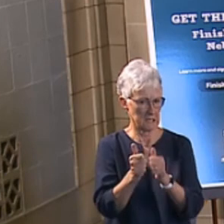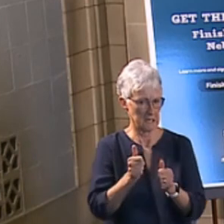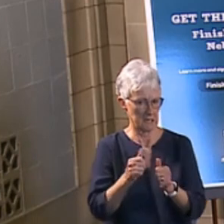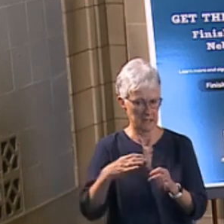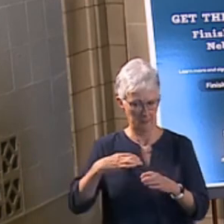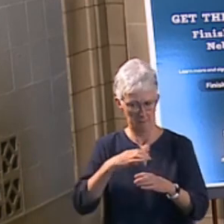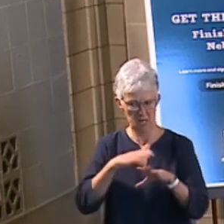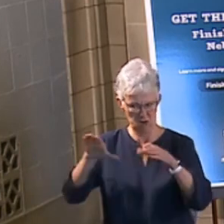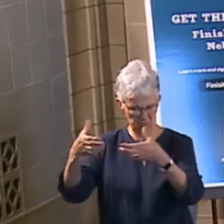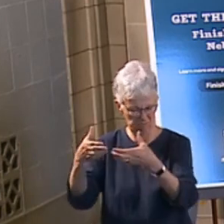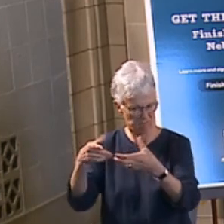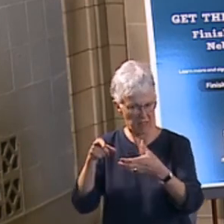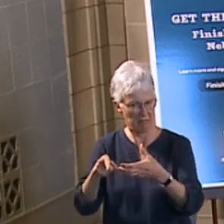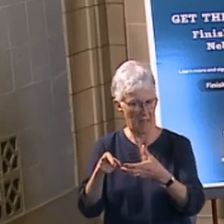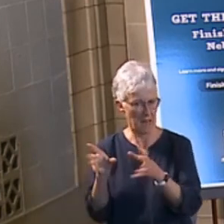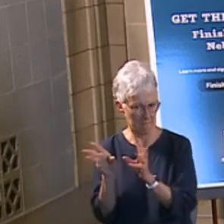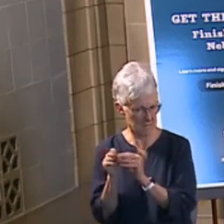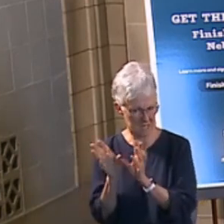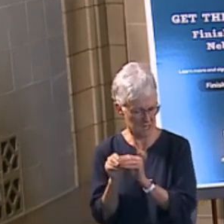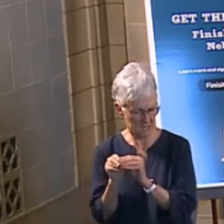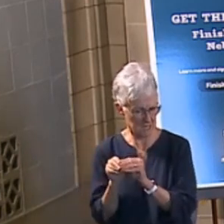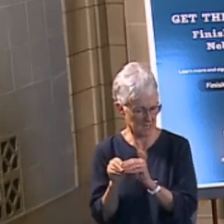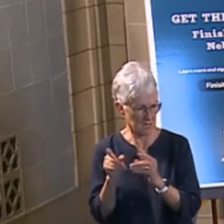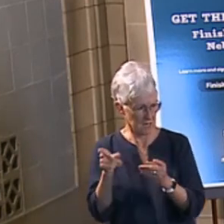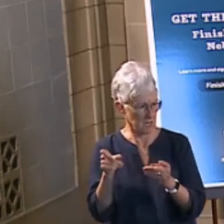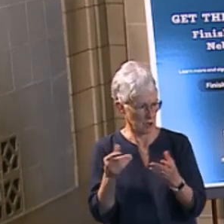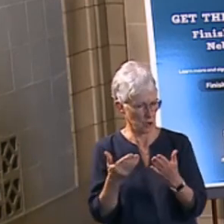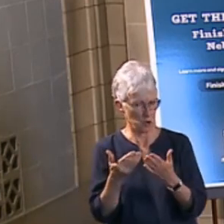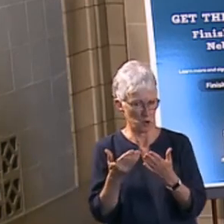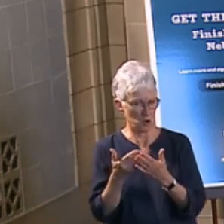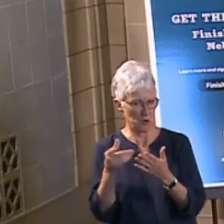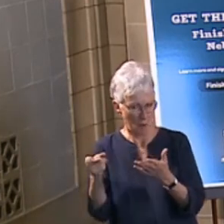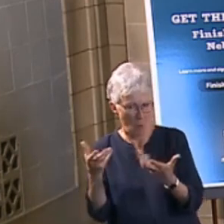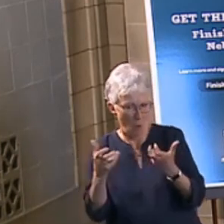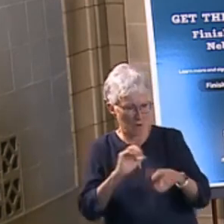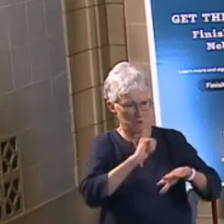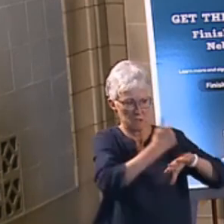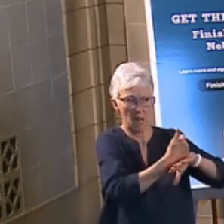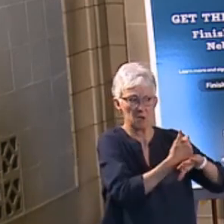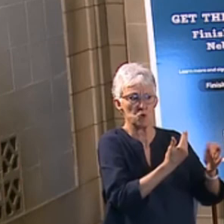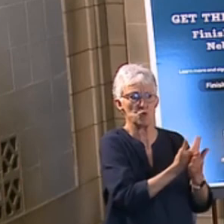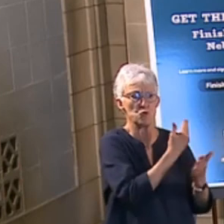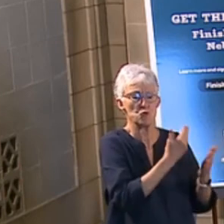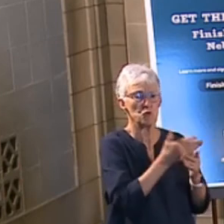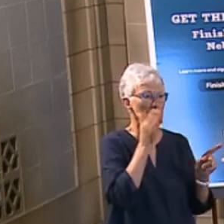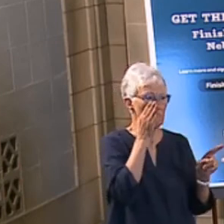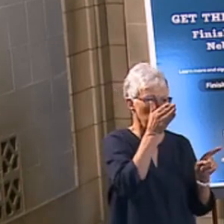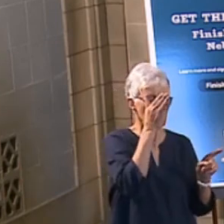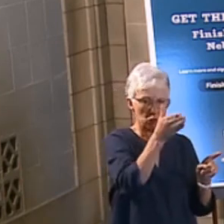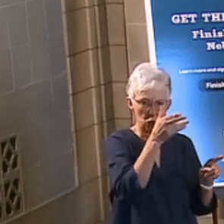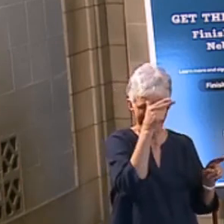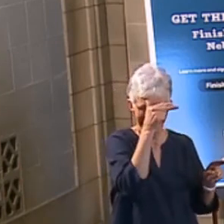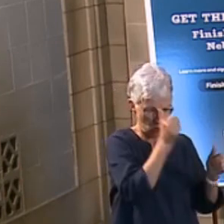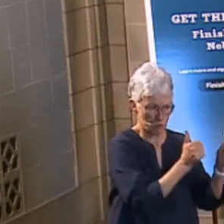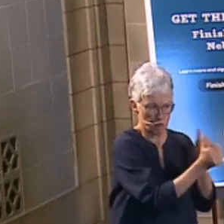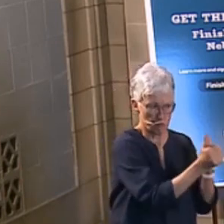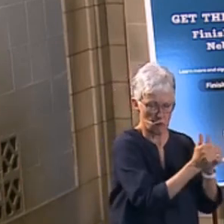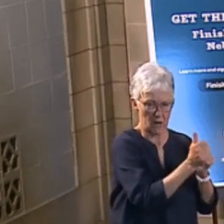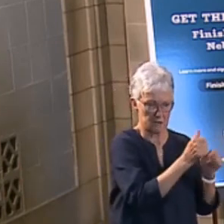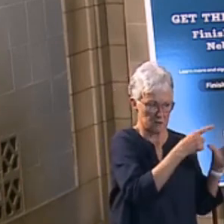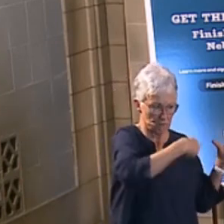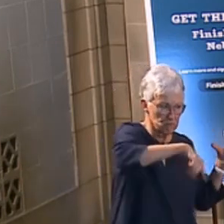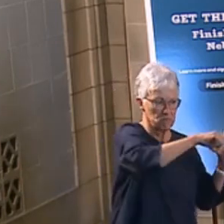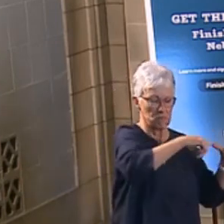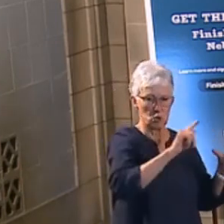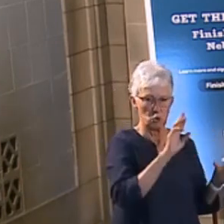established with regard to establishing future racetracks? Andrew, I don't know what the process is for that right off